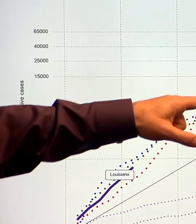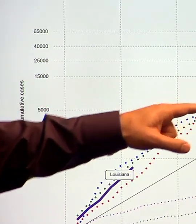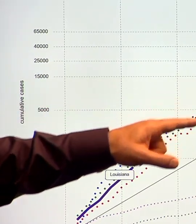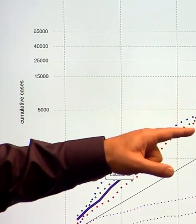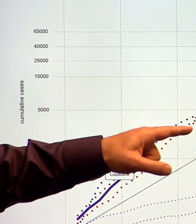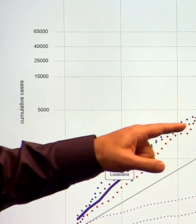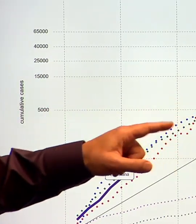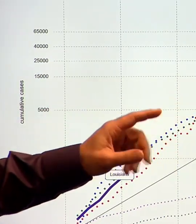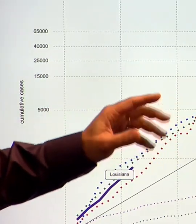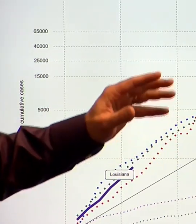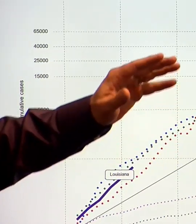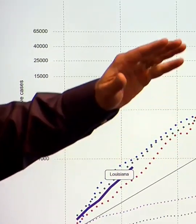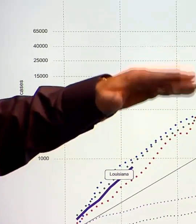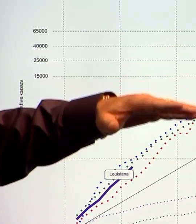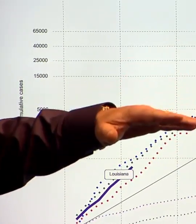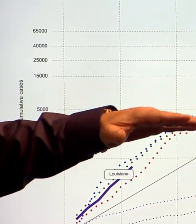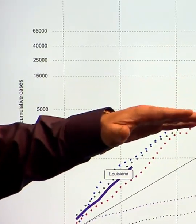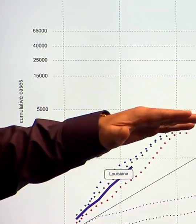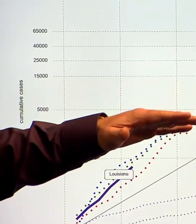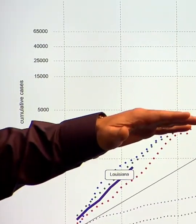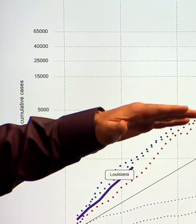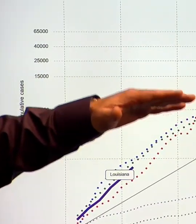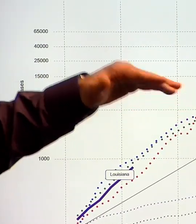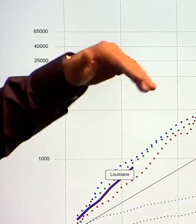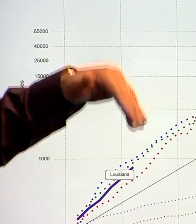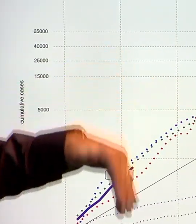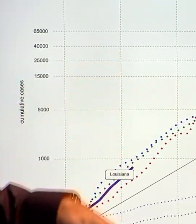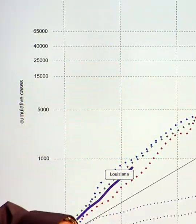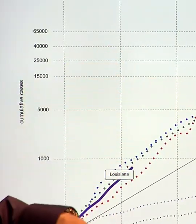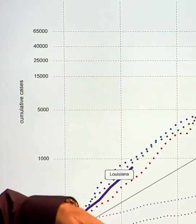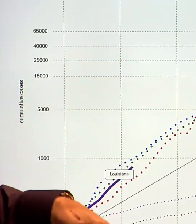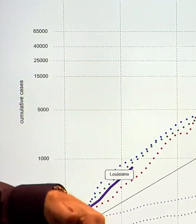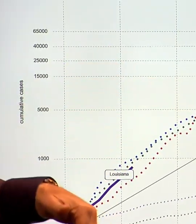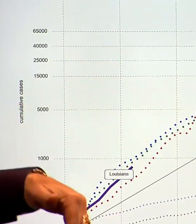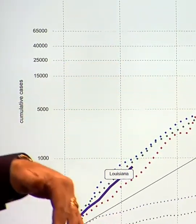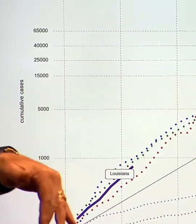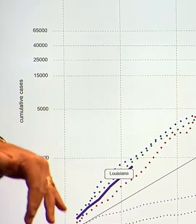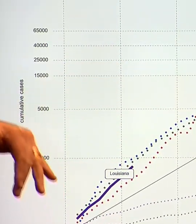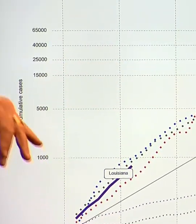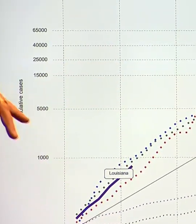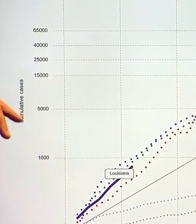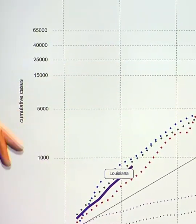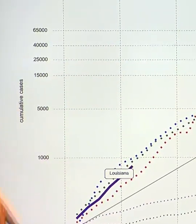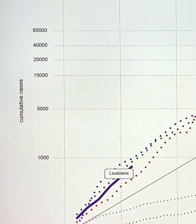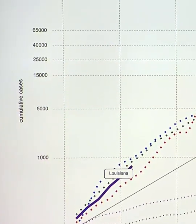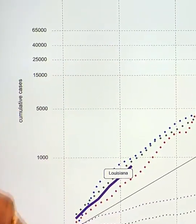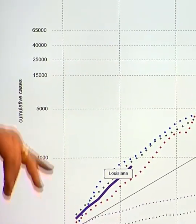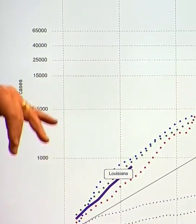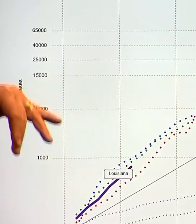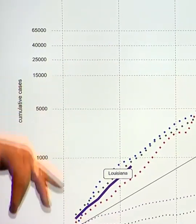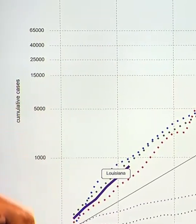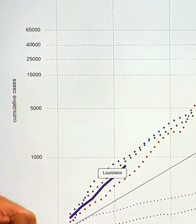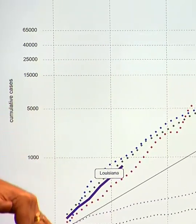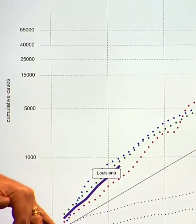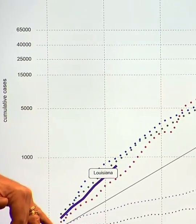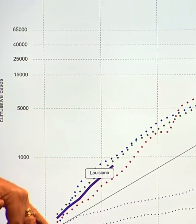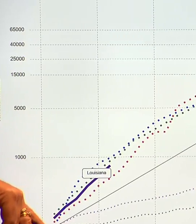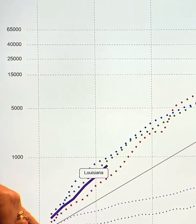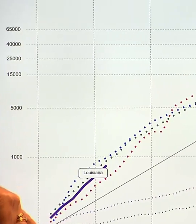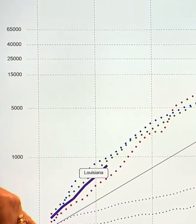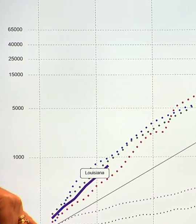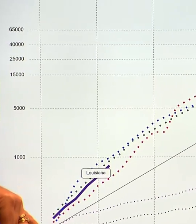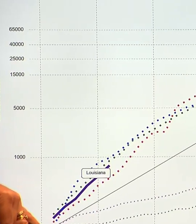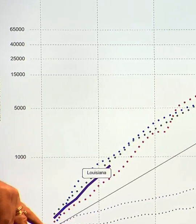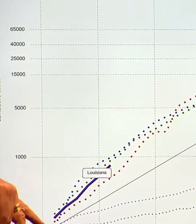and so if we want to flatten the curve we have to take more aggressive mitigation measures right now and limit our social